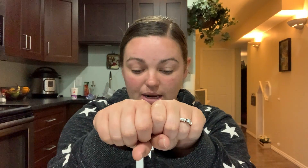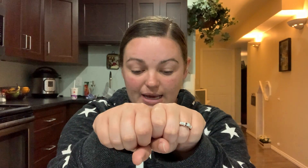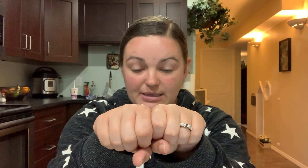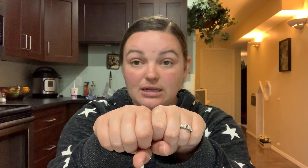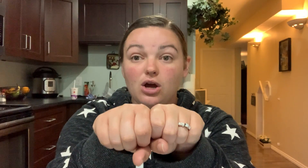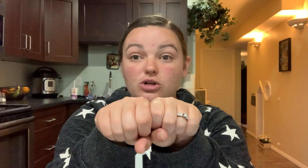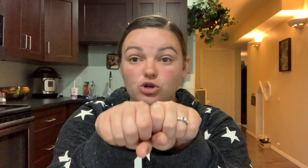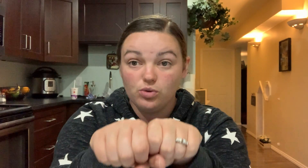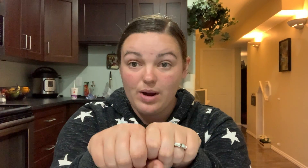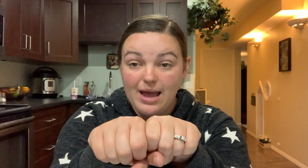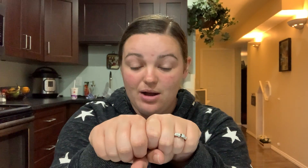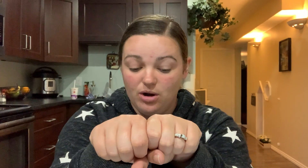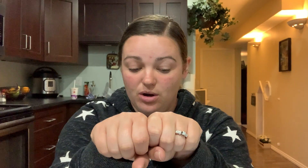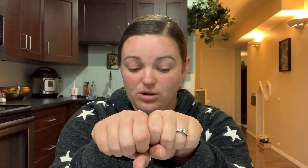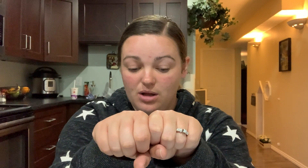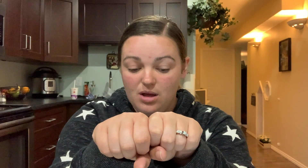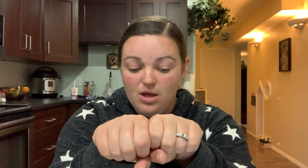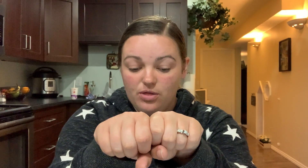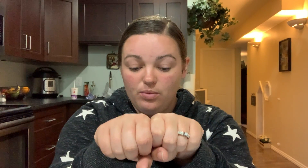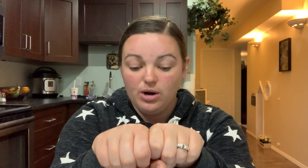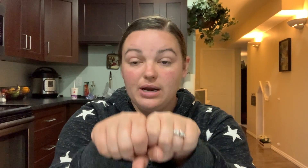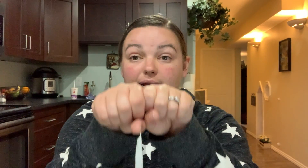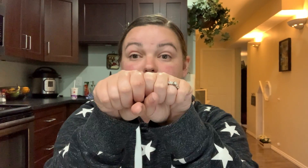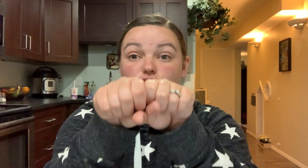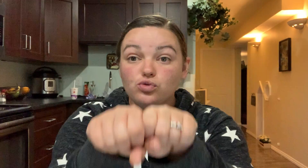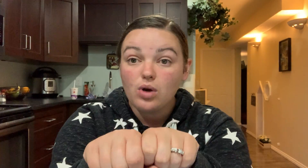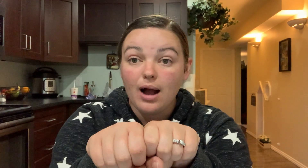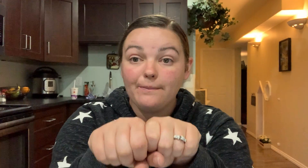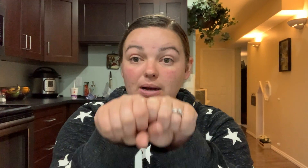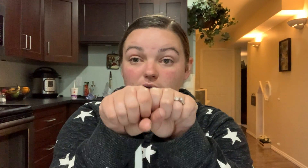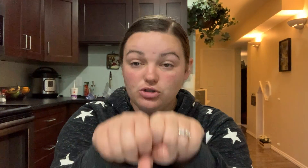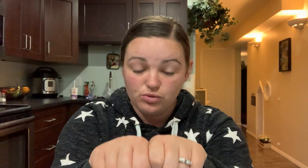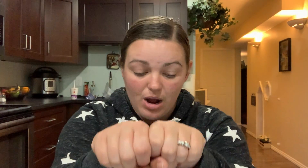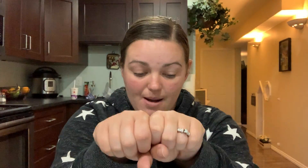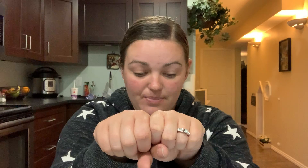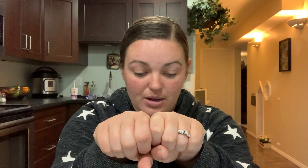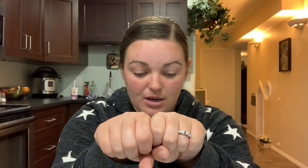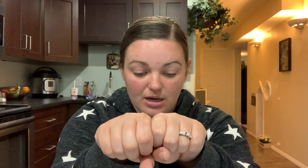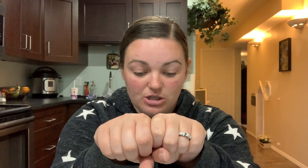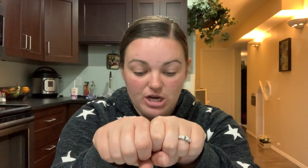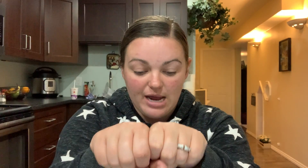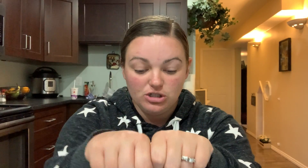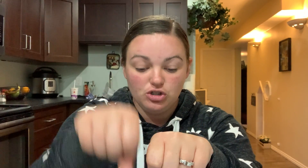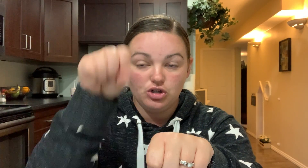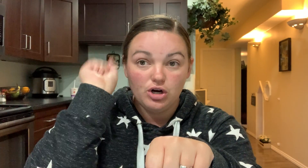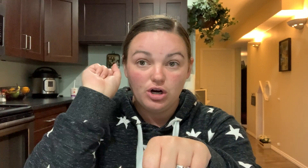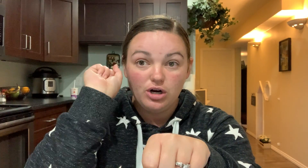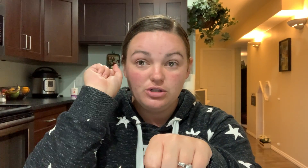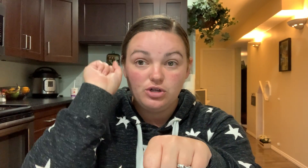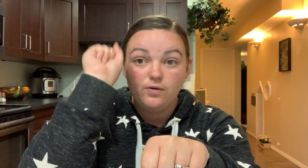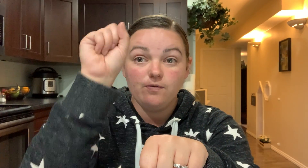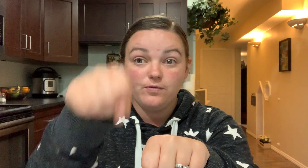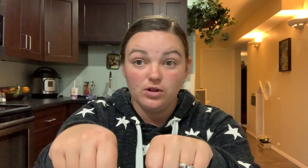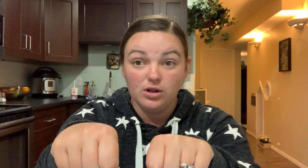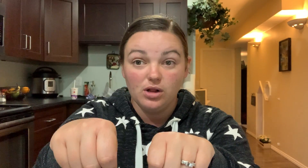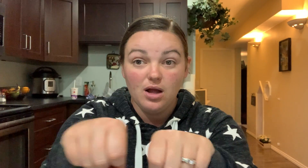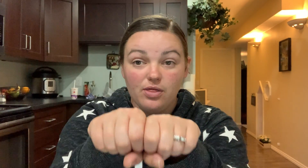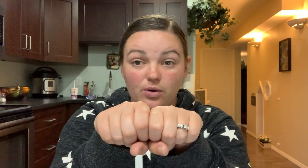is trail. The word is drop, drop. Change dr to full. The